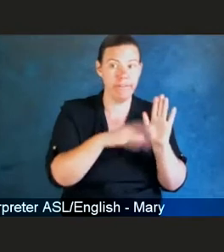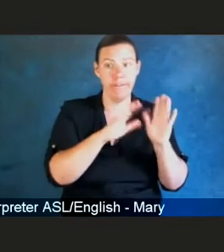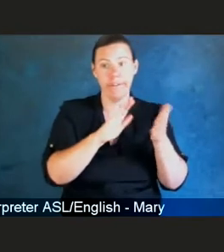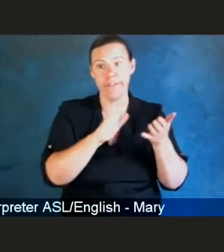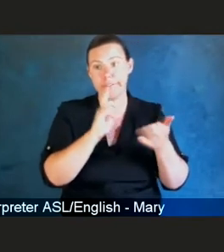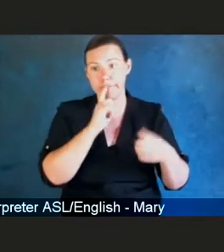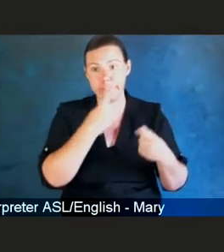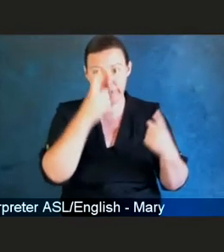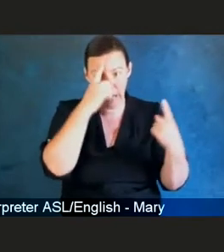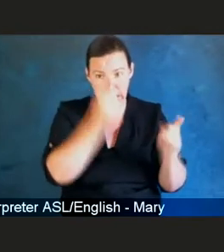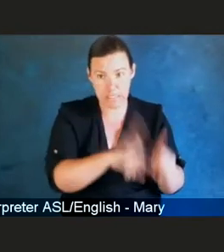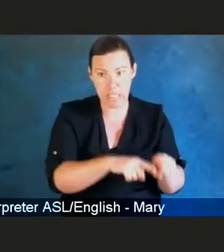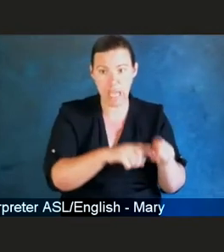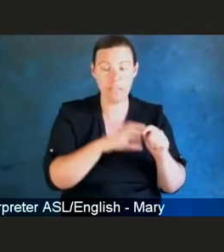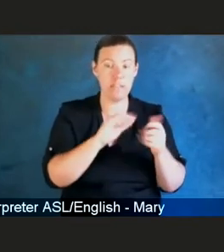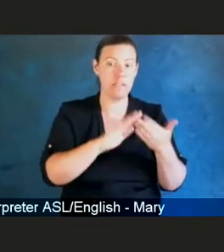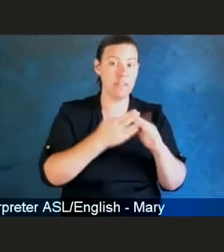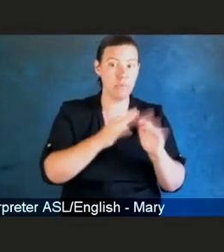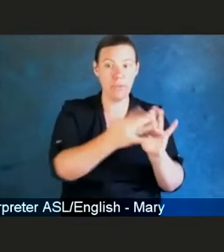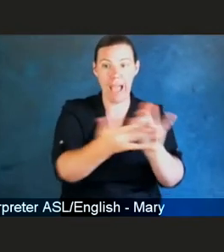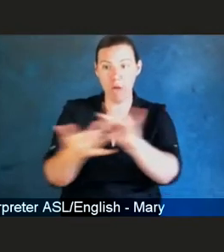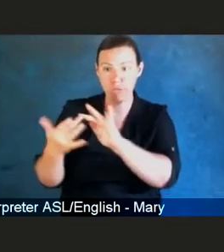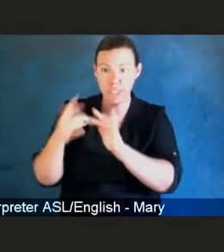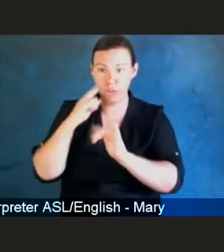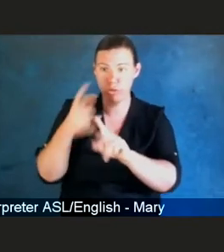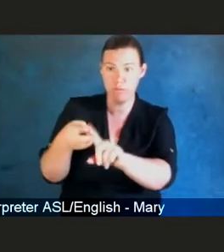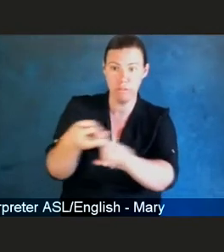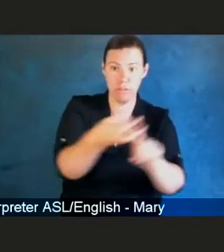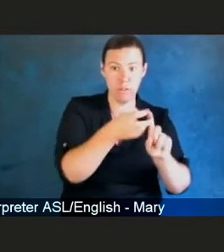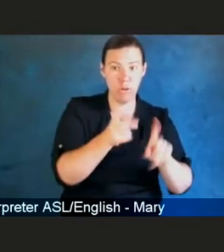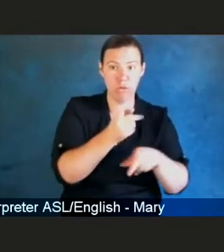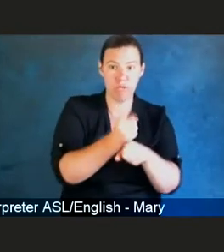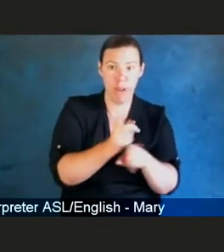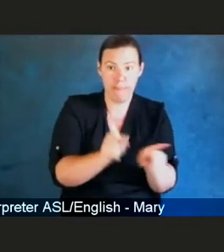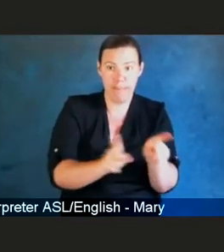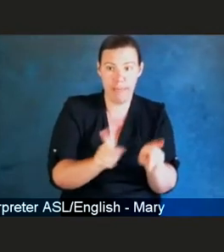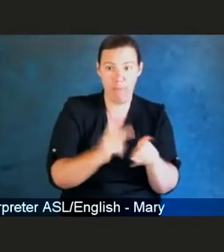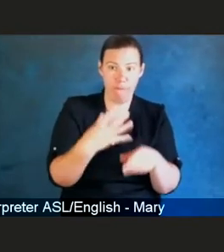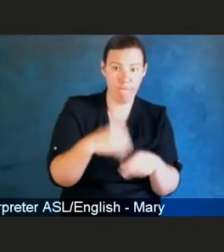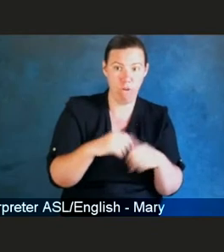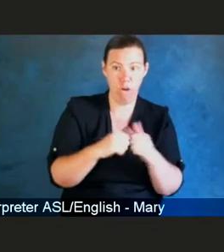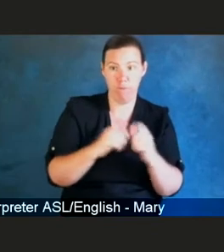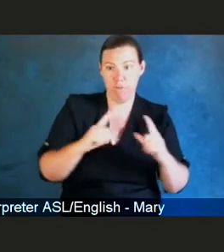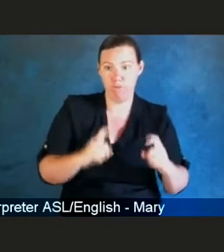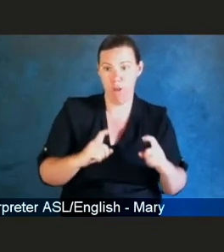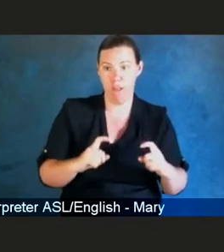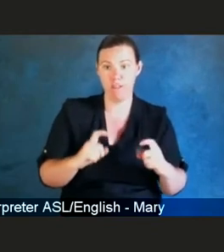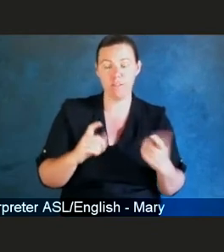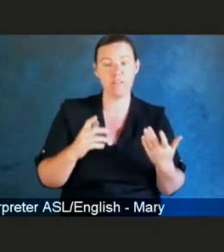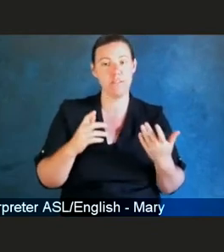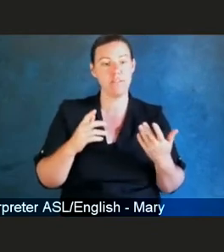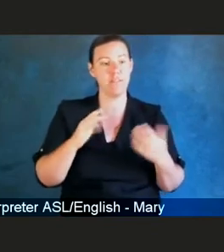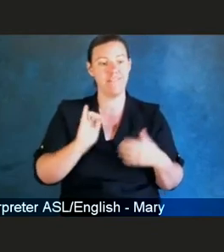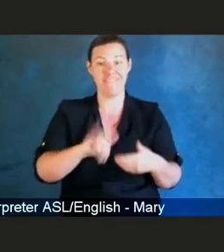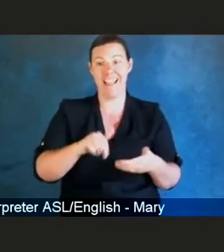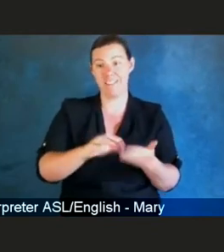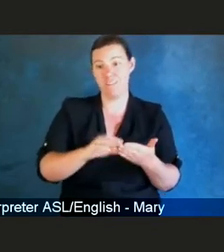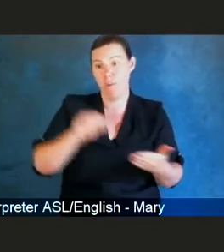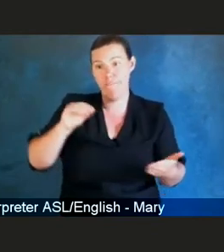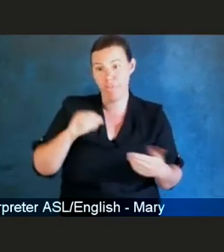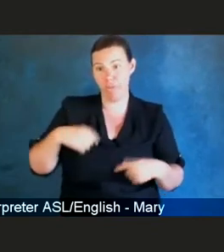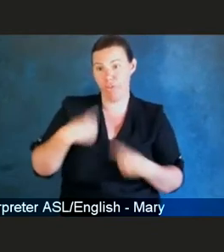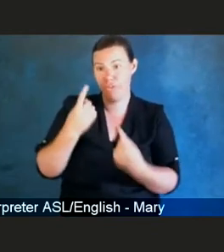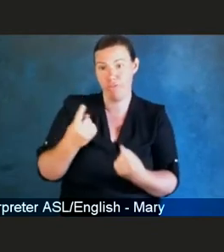-in on trials. That you really could see that this was the right way to act. And I think that that was the lessons learned that I've carried throughout my life. And,